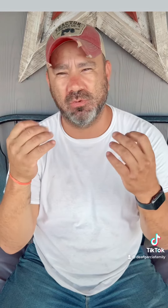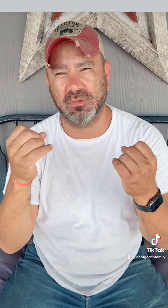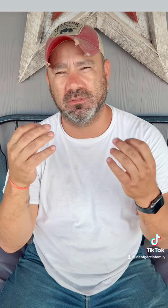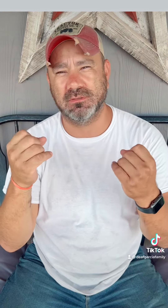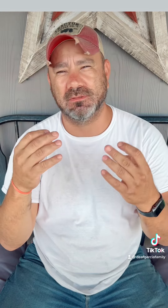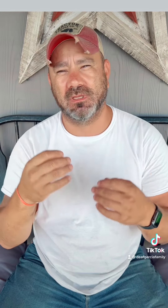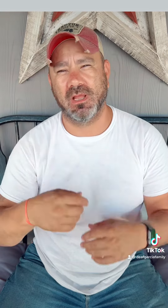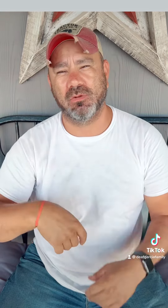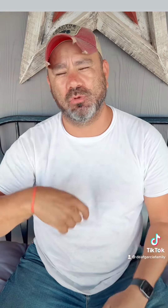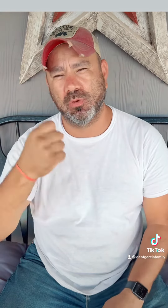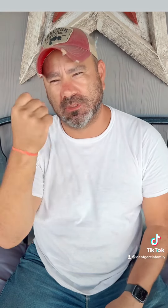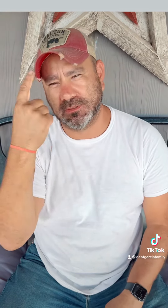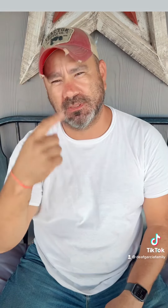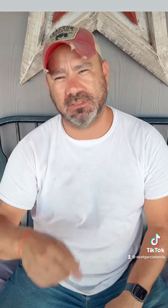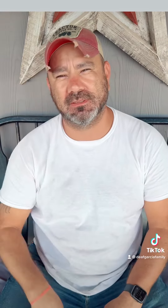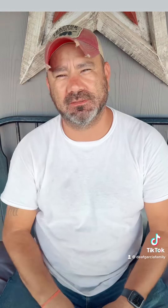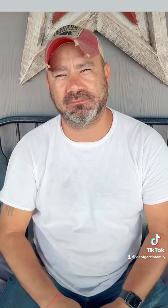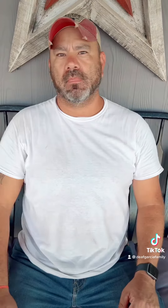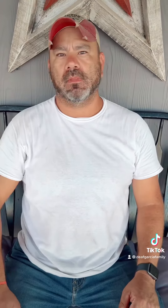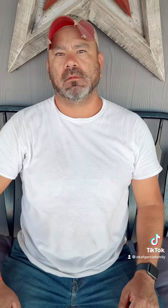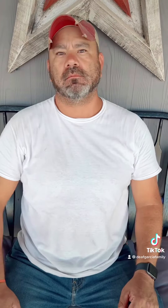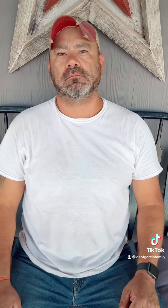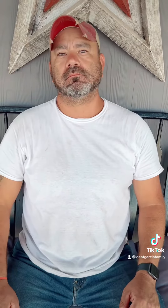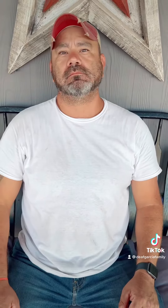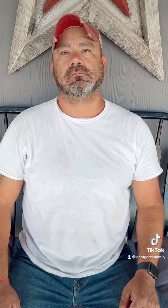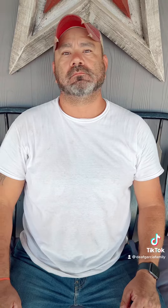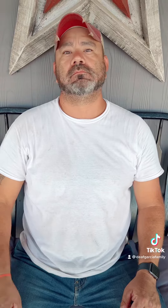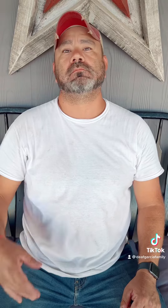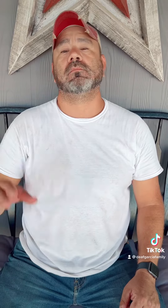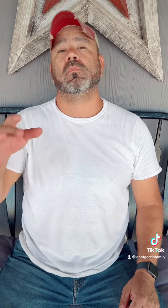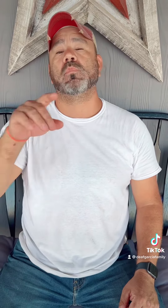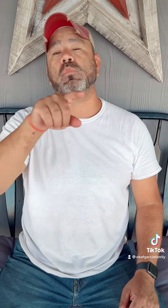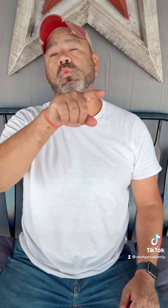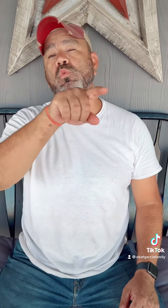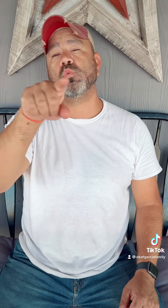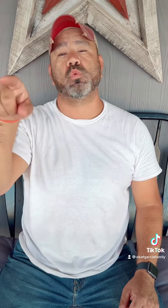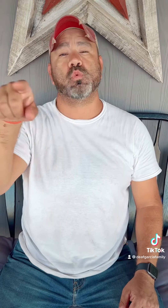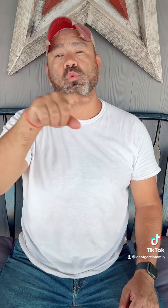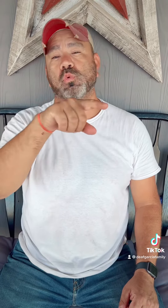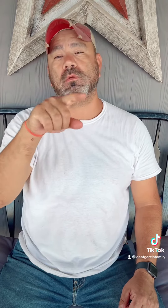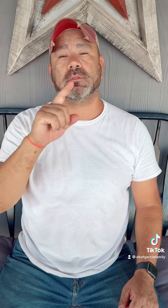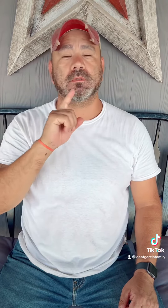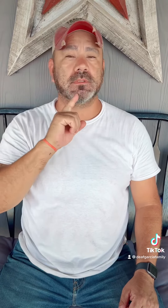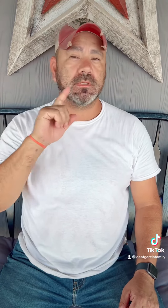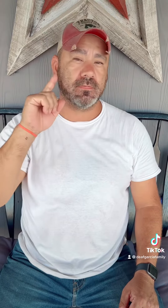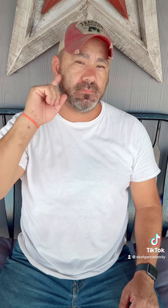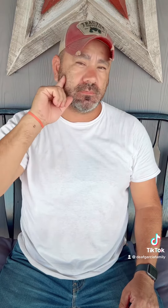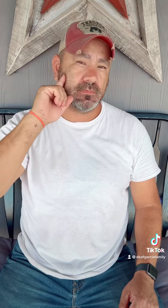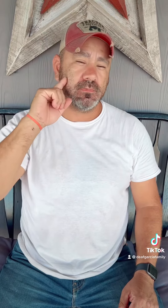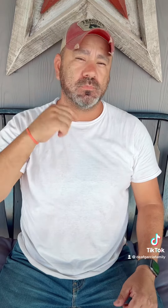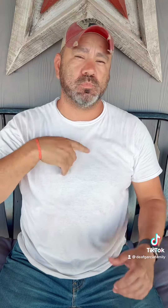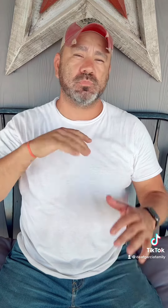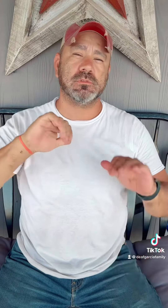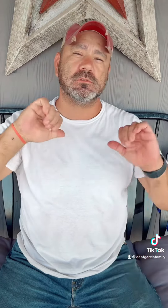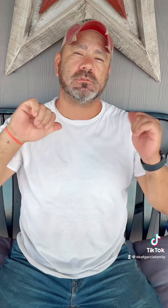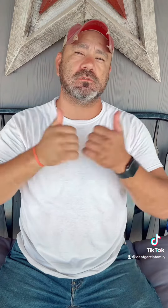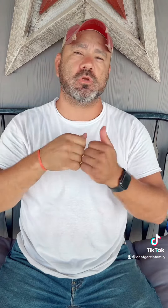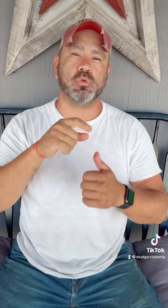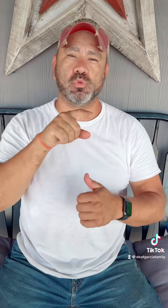Sign language is always easier to understand for us. And as for you deaf people, I want to